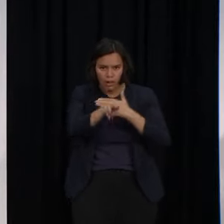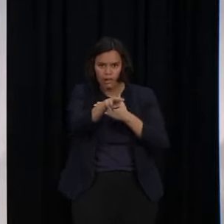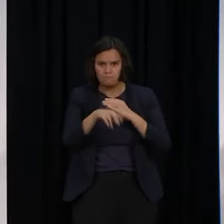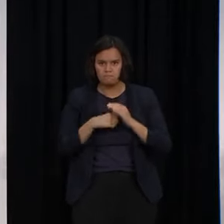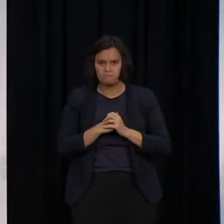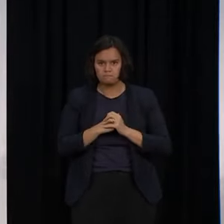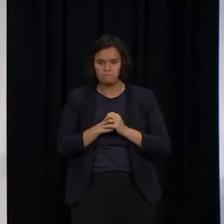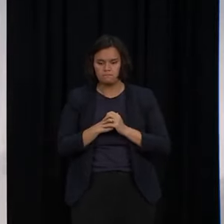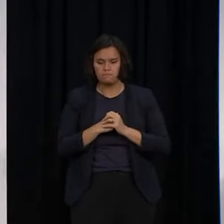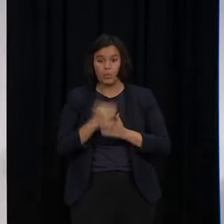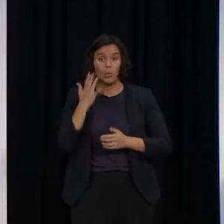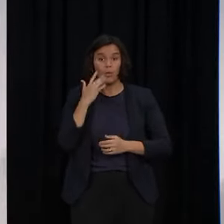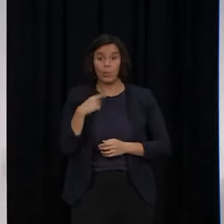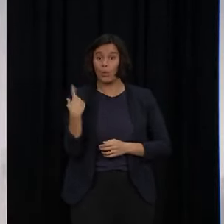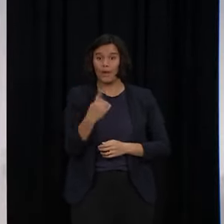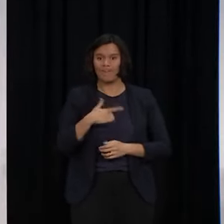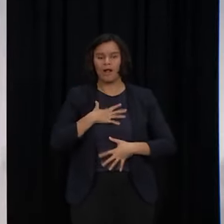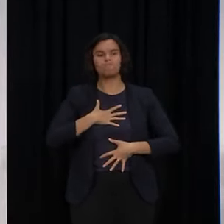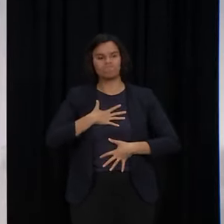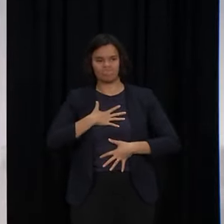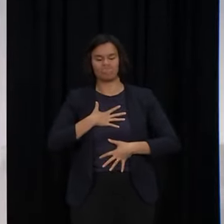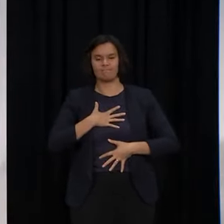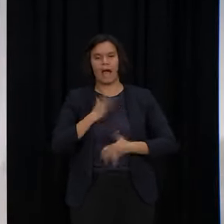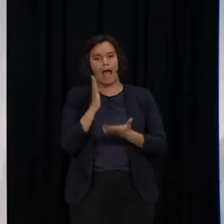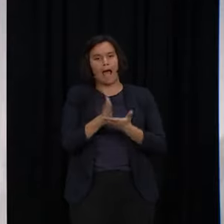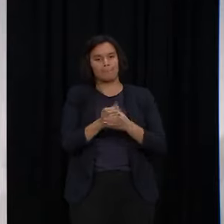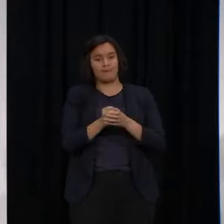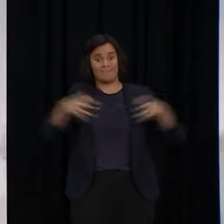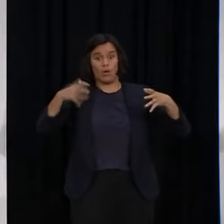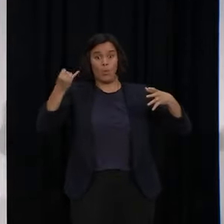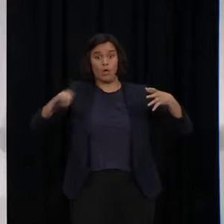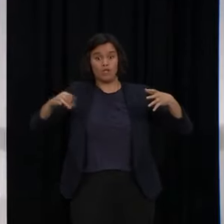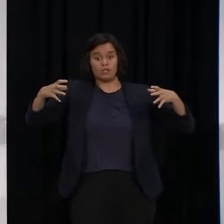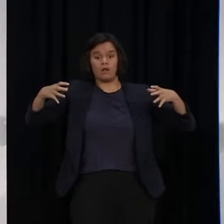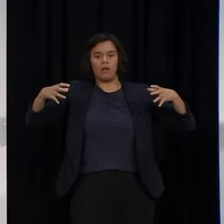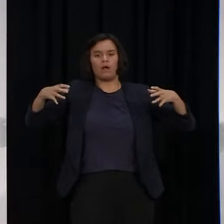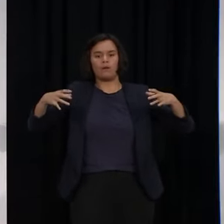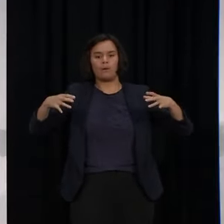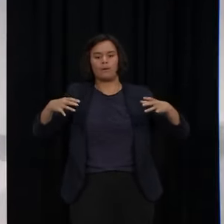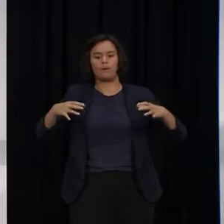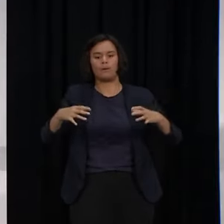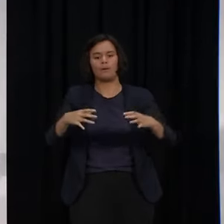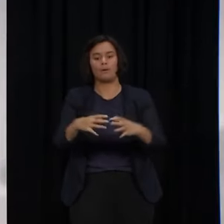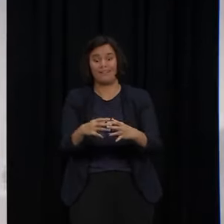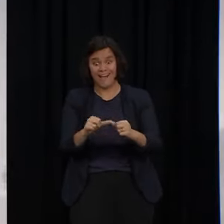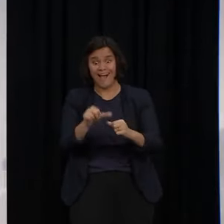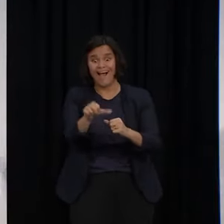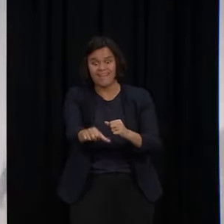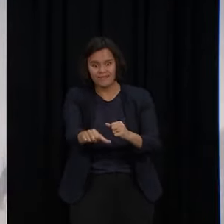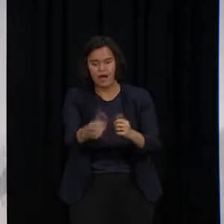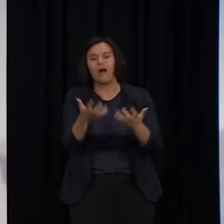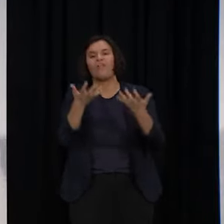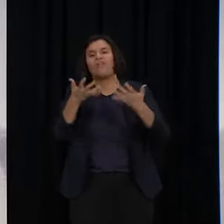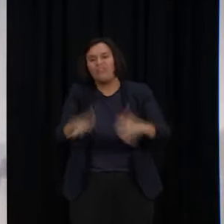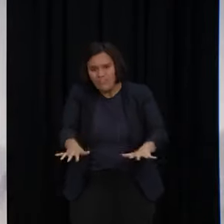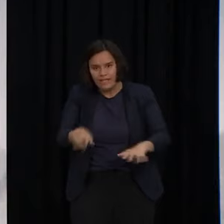confident we are through the peak and coming out the other side of it and we're confident our health system has been able to cope and is coping again.